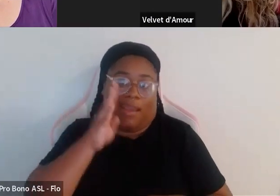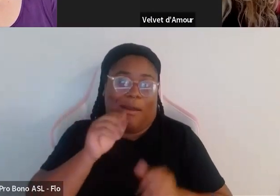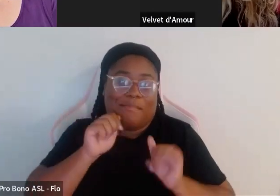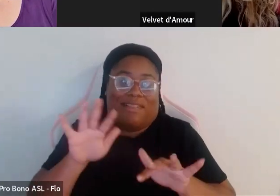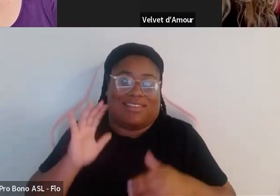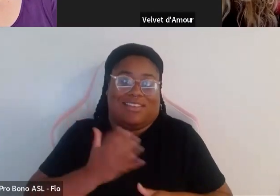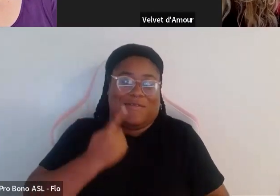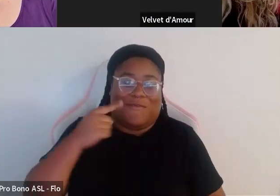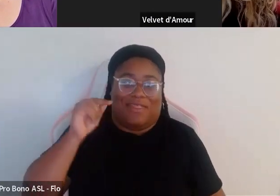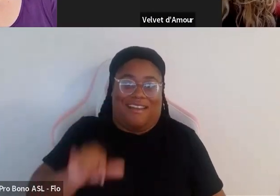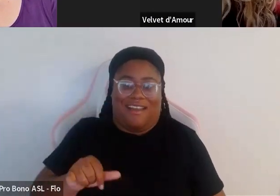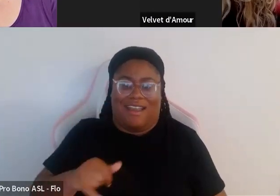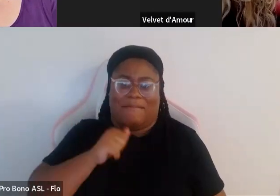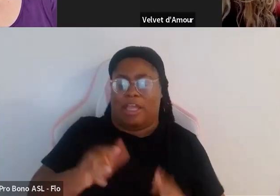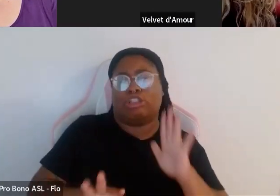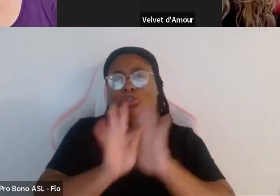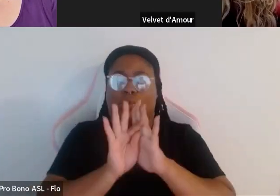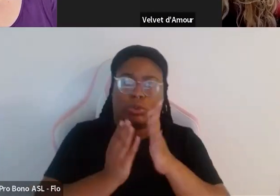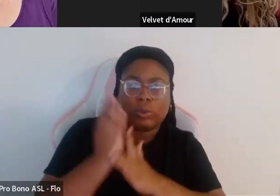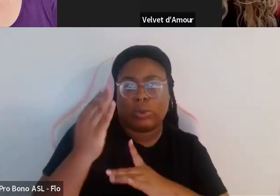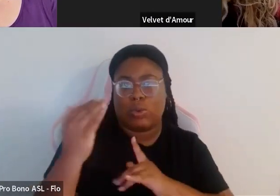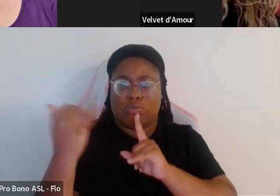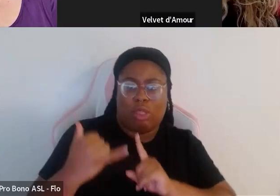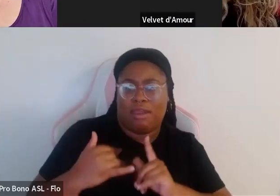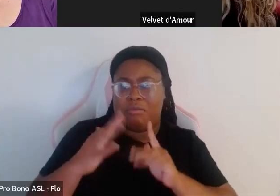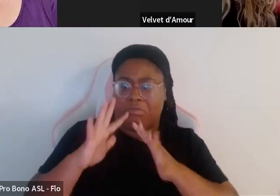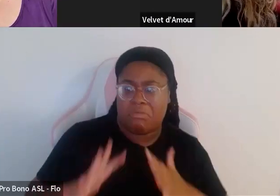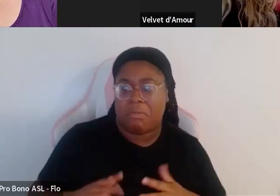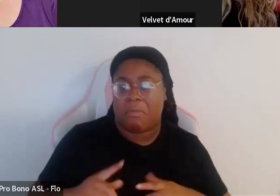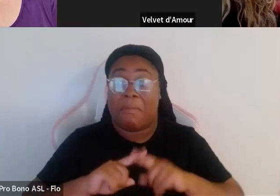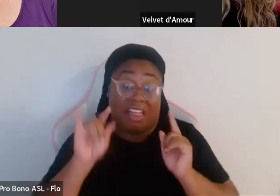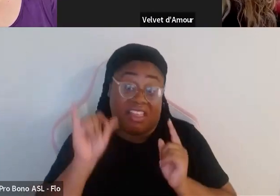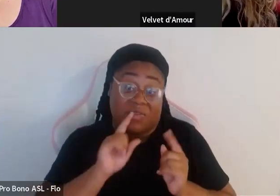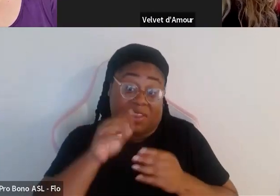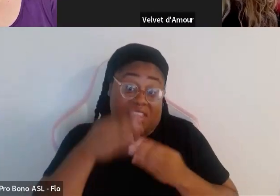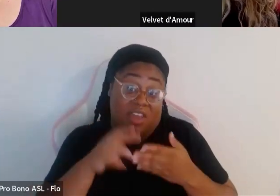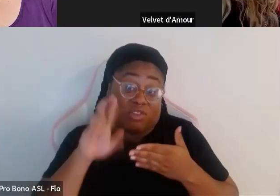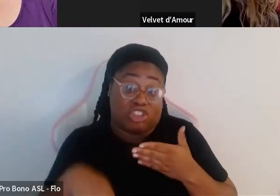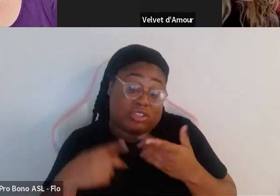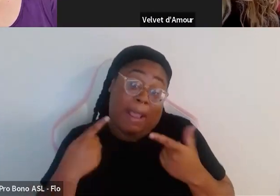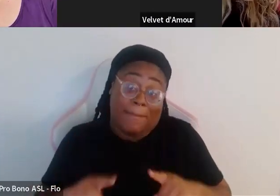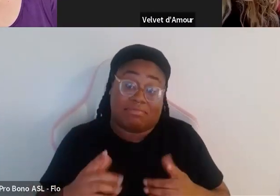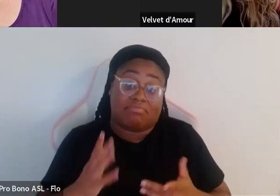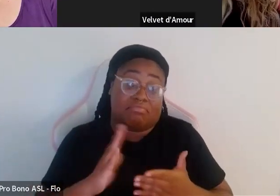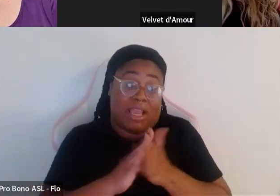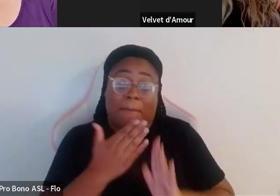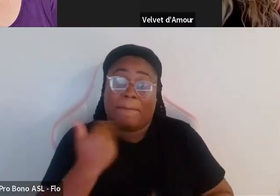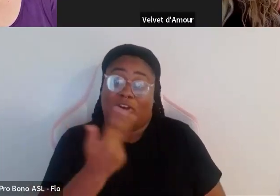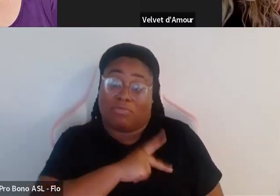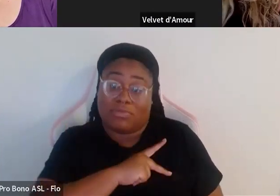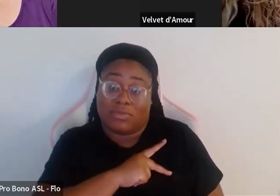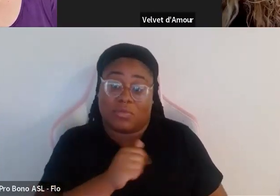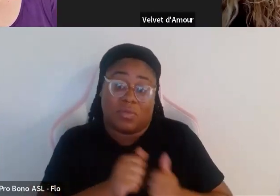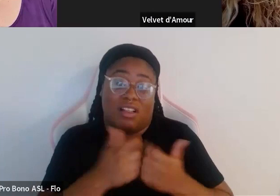you know it's it i wouldn't choose to go through that but i think that that's sort of the end result of it it and i think with a lot of people